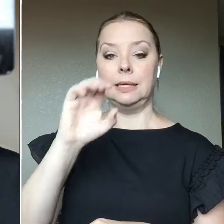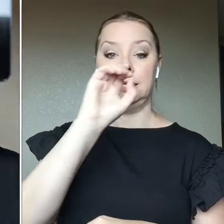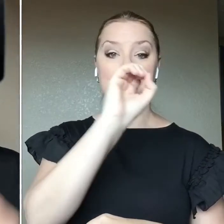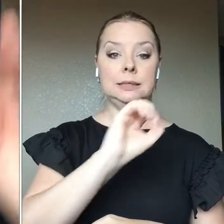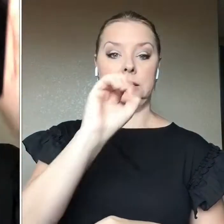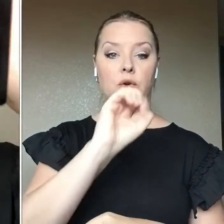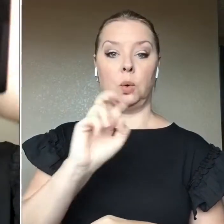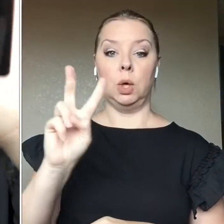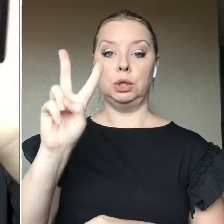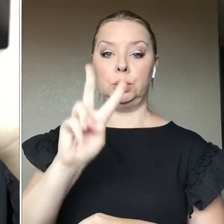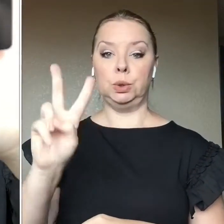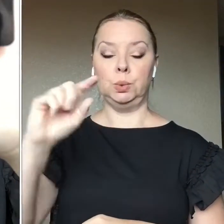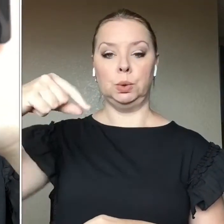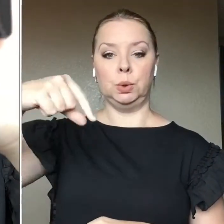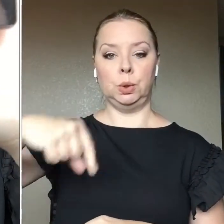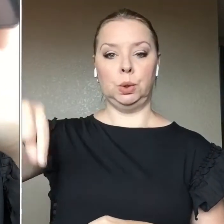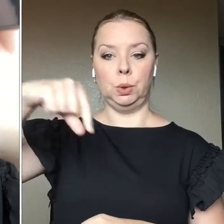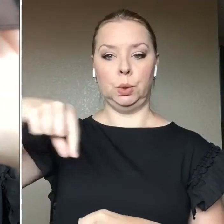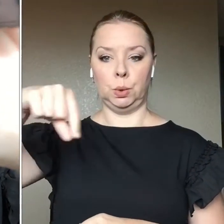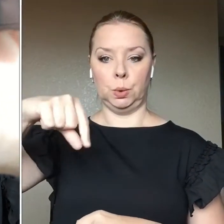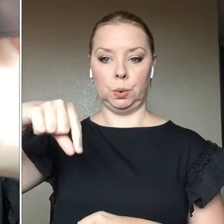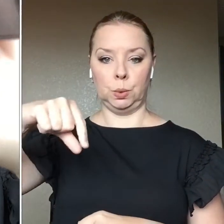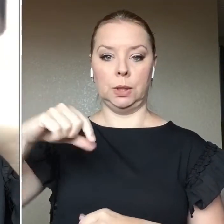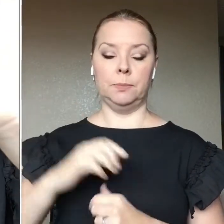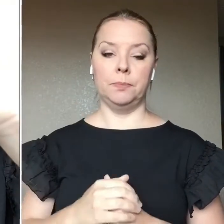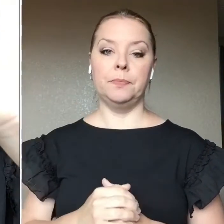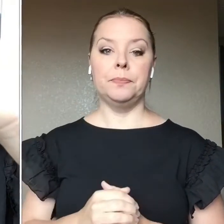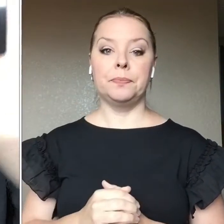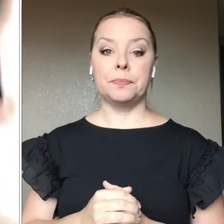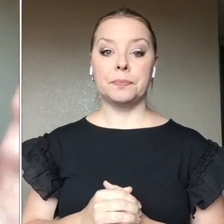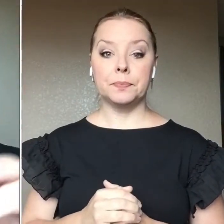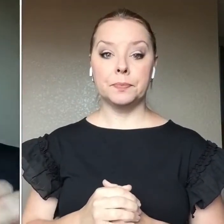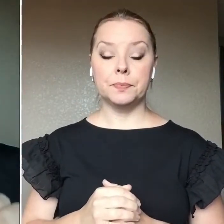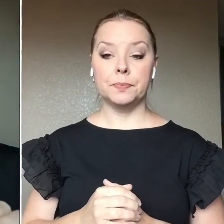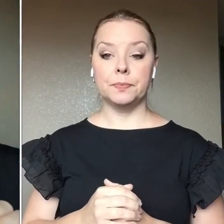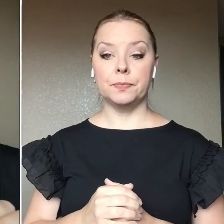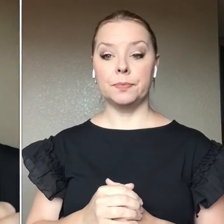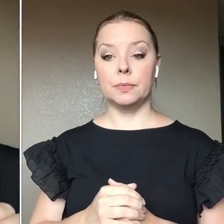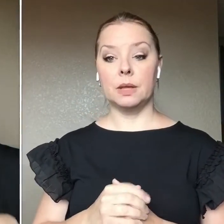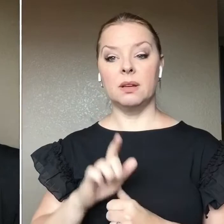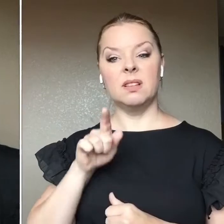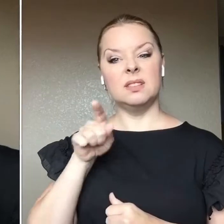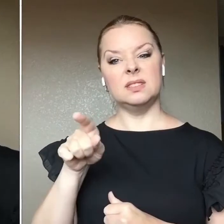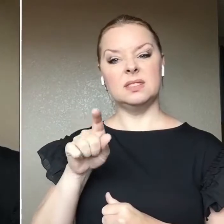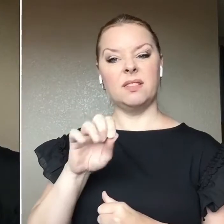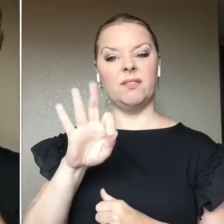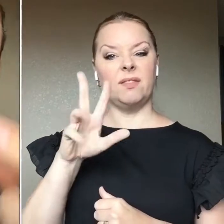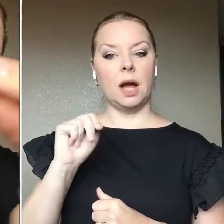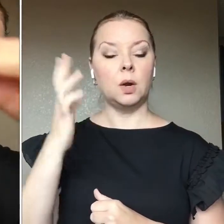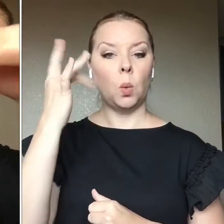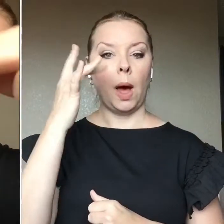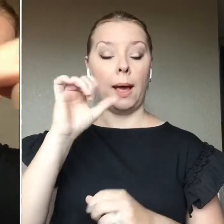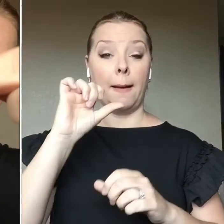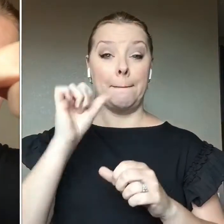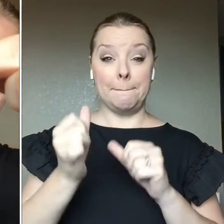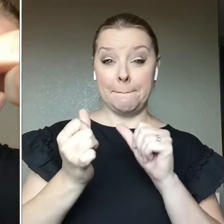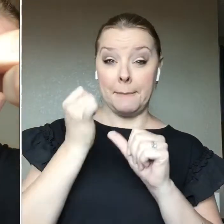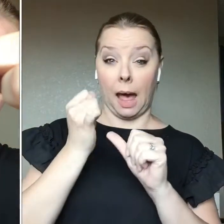So if you can read that backwards. Um, so these are fun because on the back, it also tells you